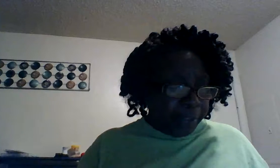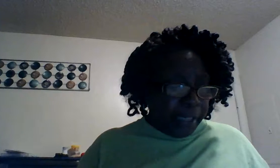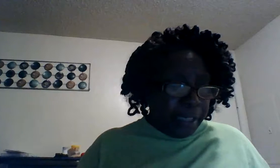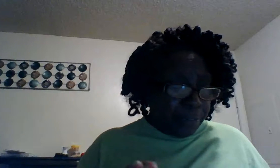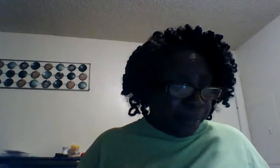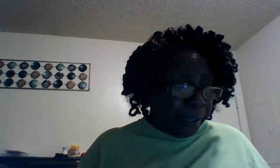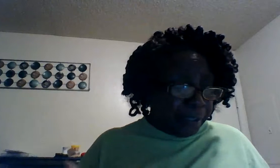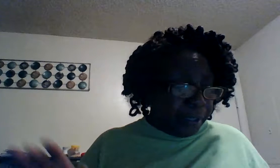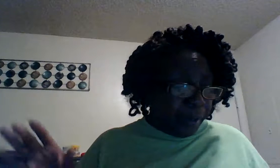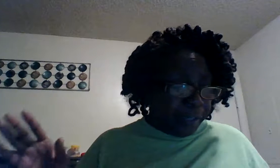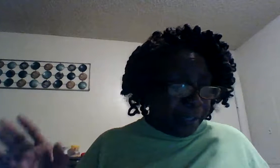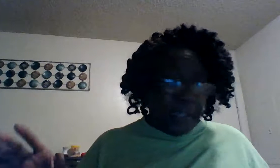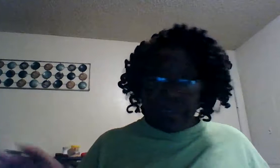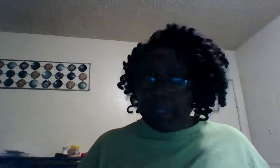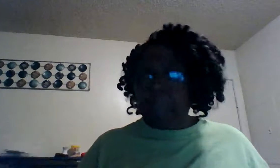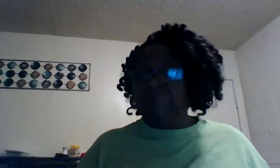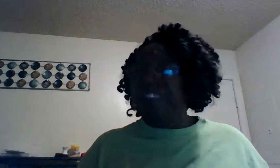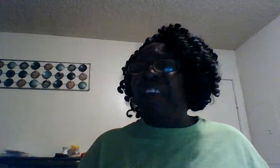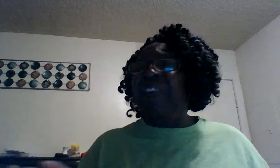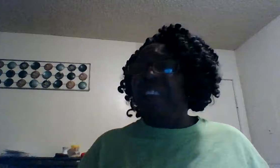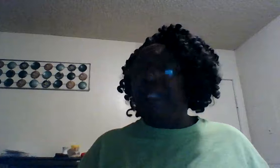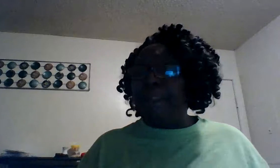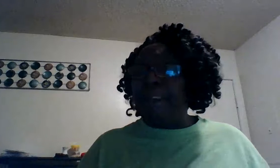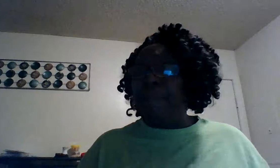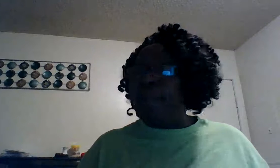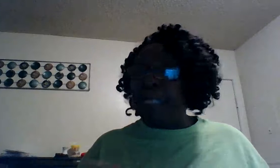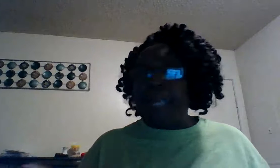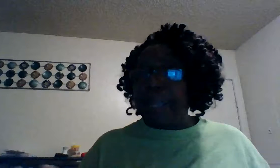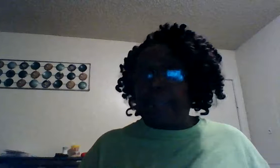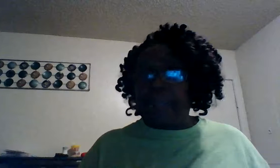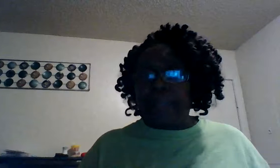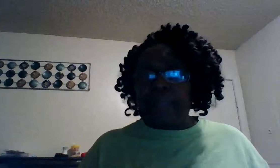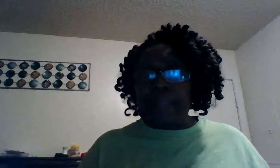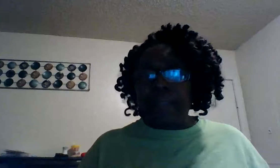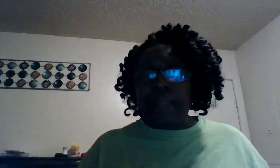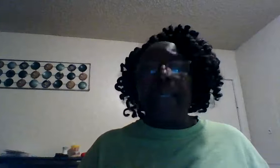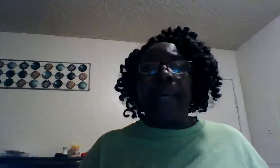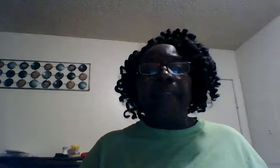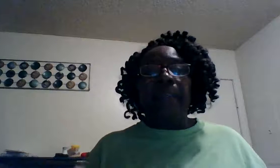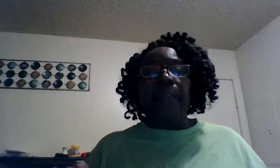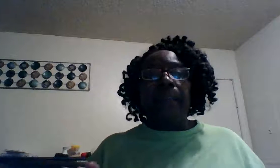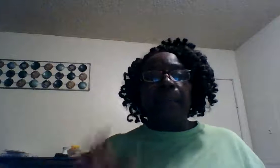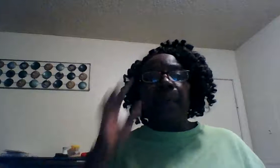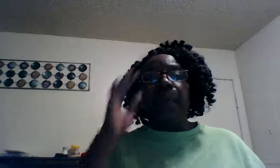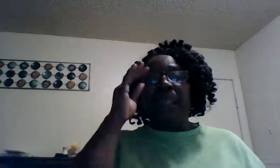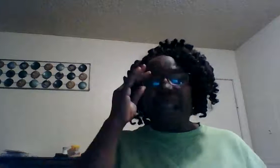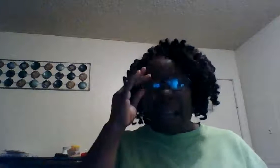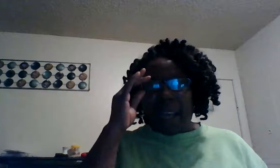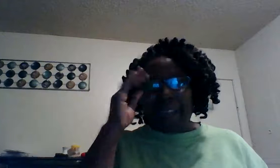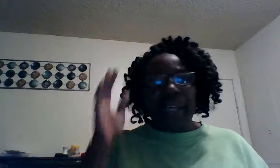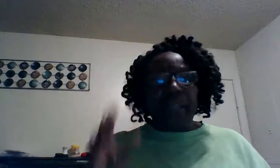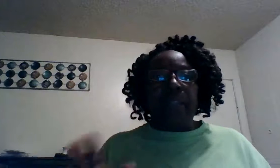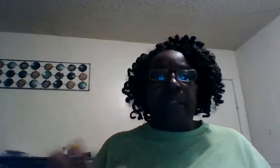things present are things to come nothing that mean nothing nothing glory be to god nothing